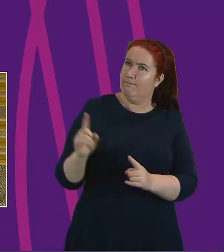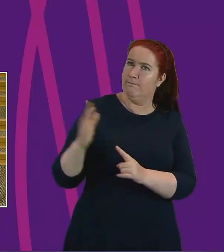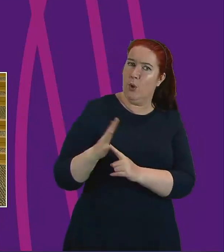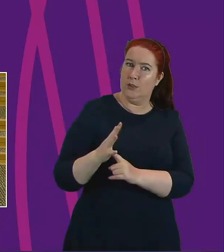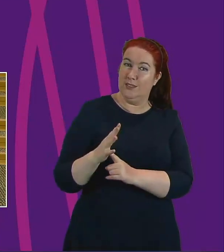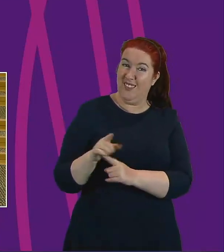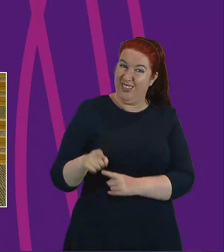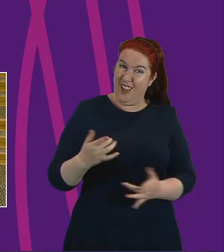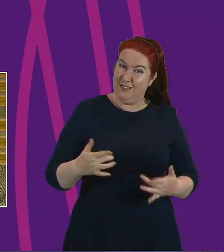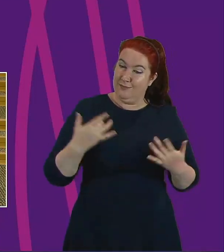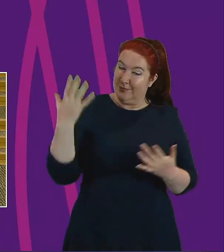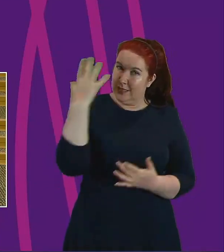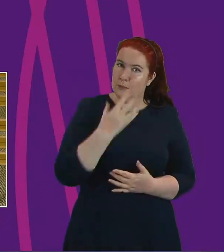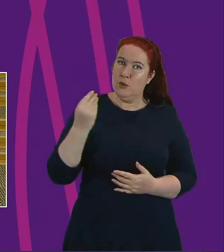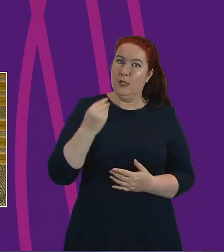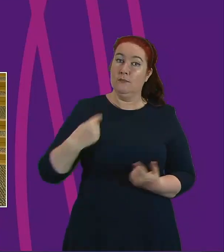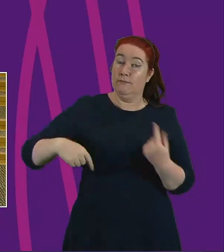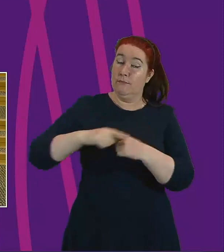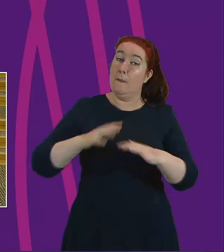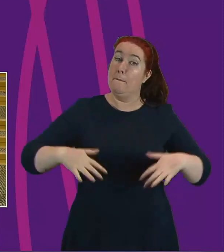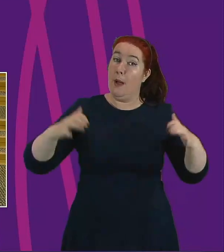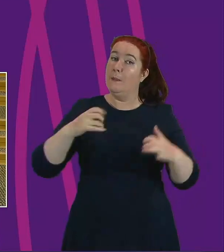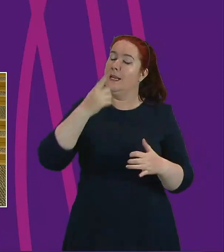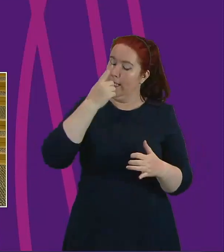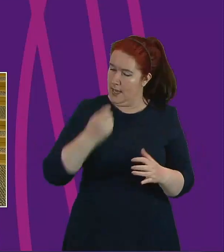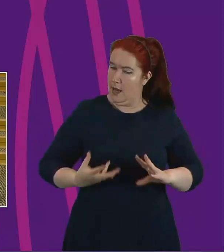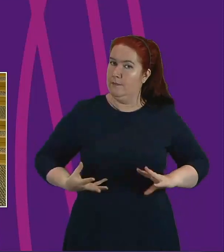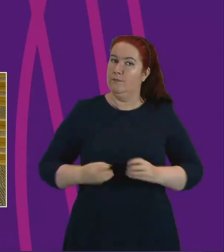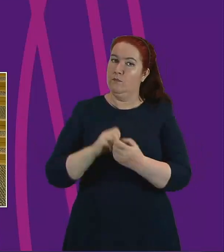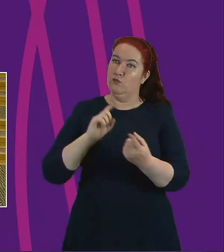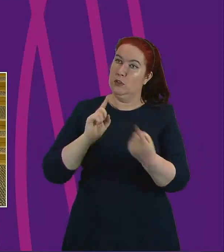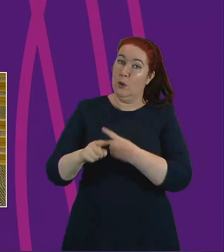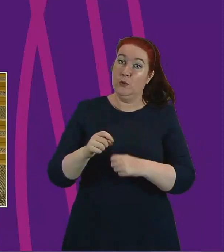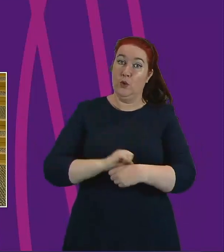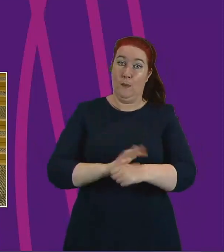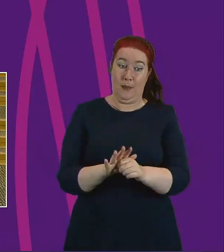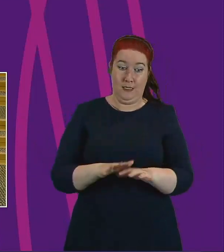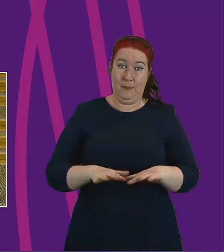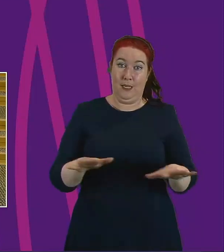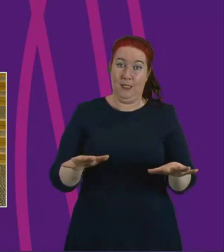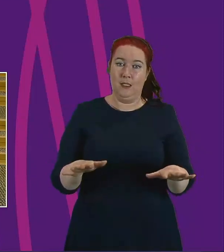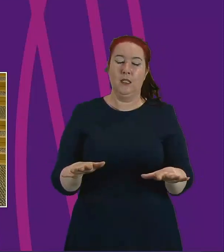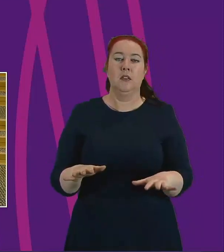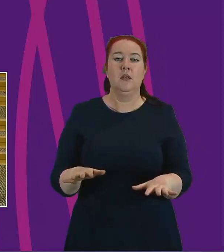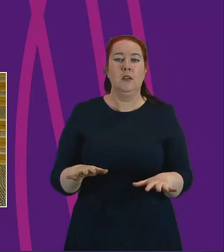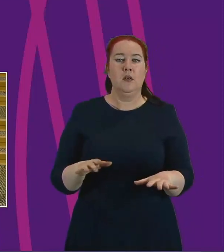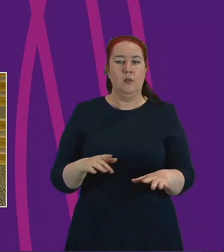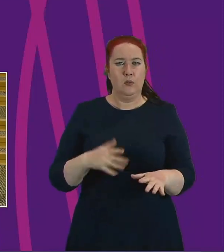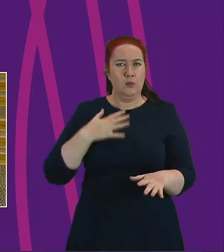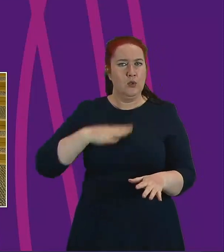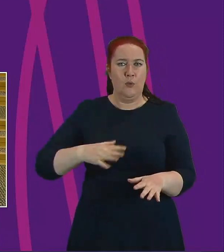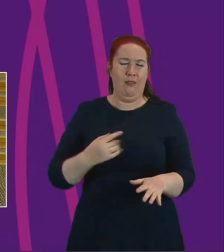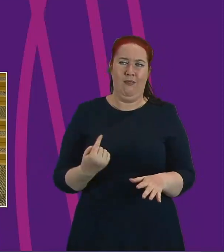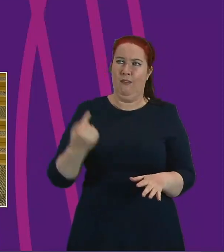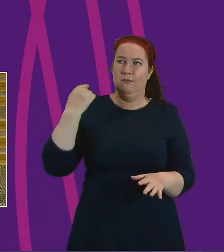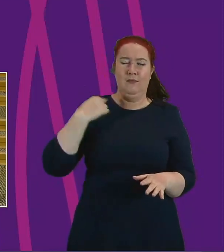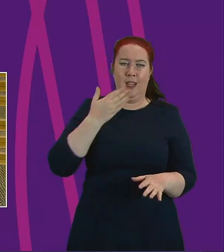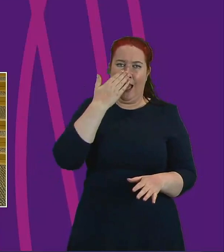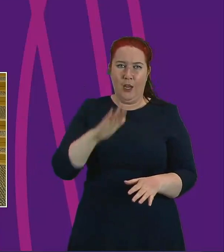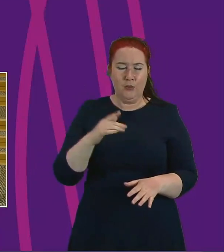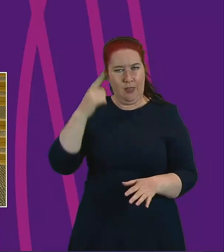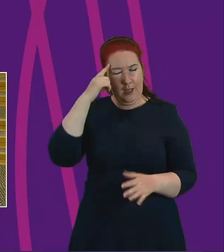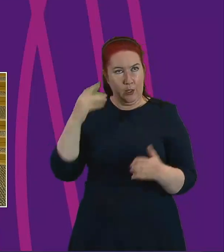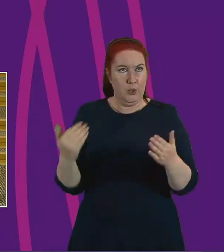and this Parliament can work towards creating a response to this pandemic that dismisses the I-been attitude and instead embraces innovation,